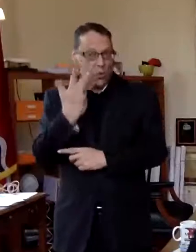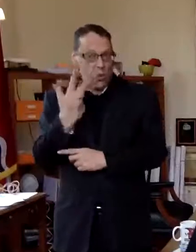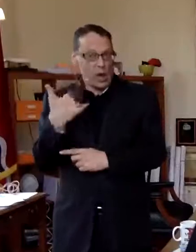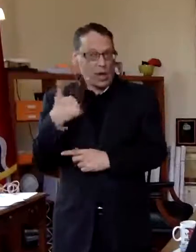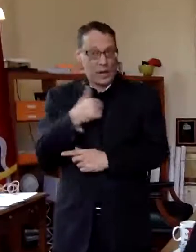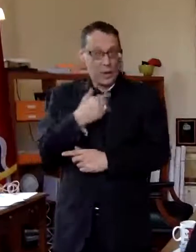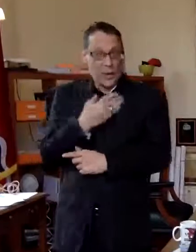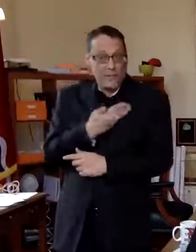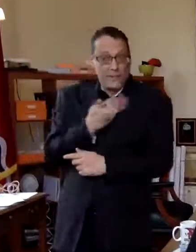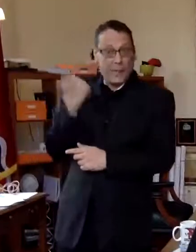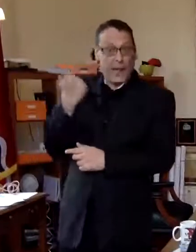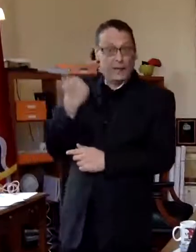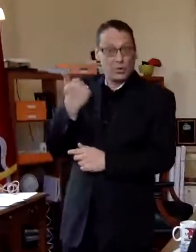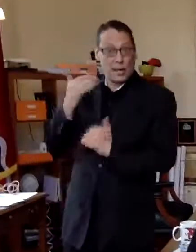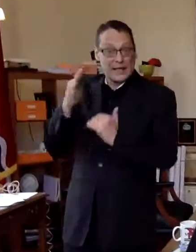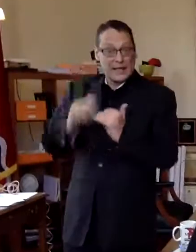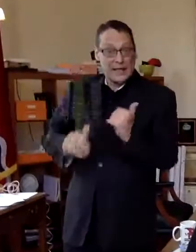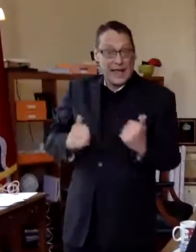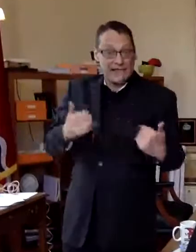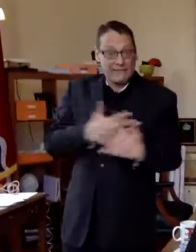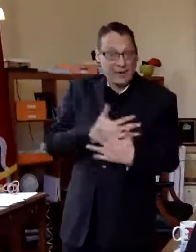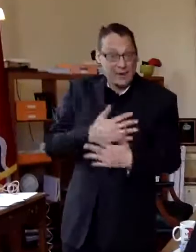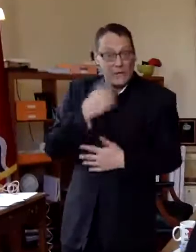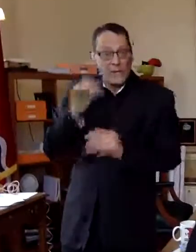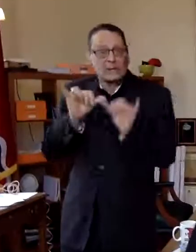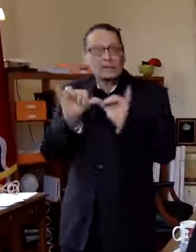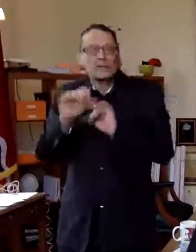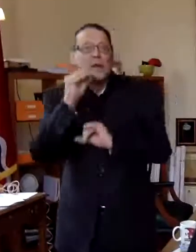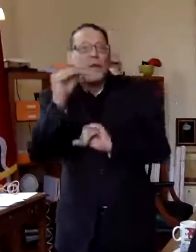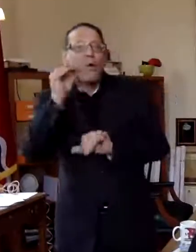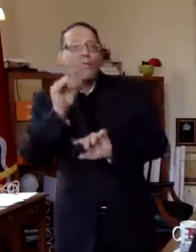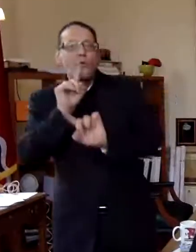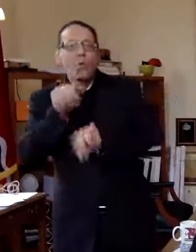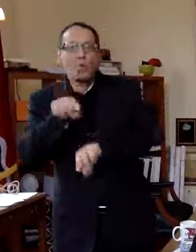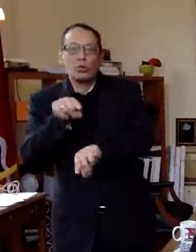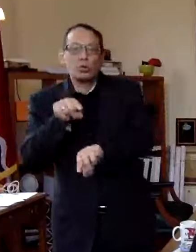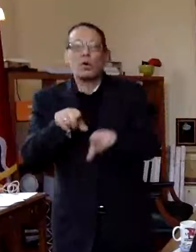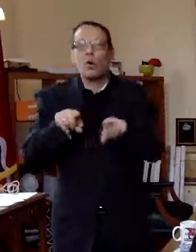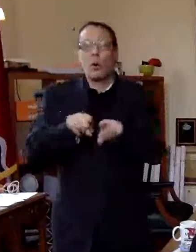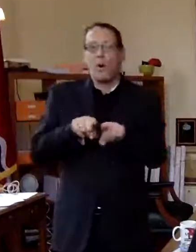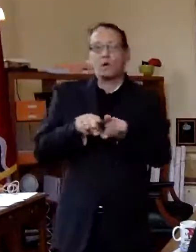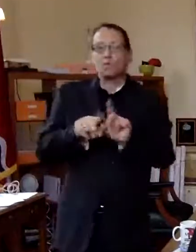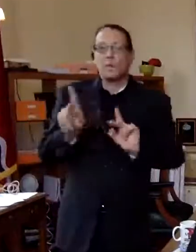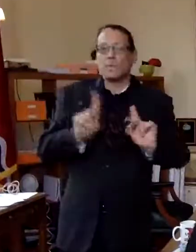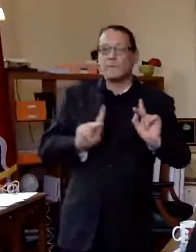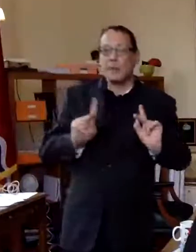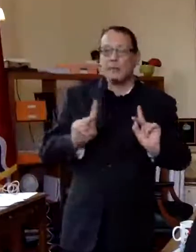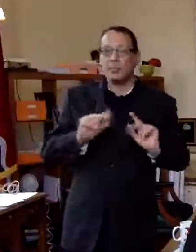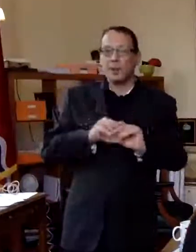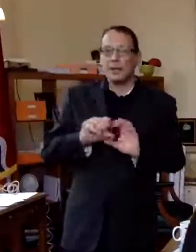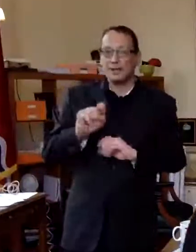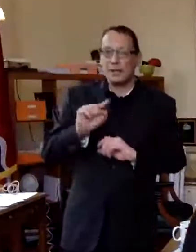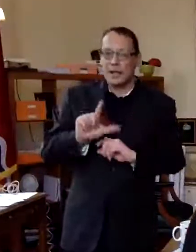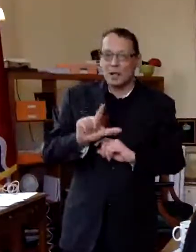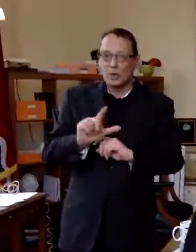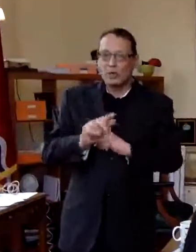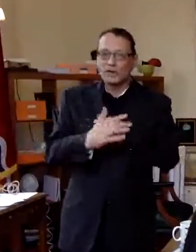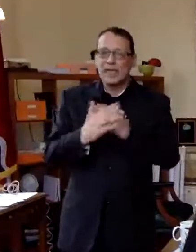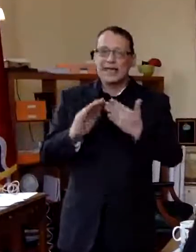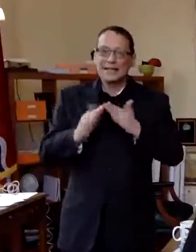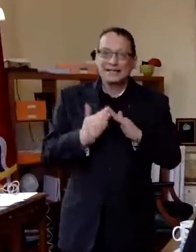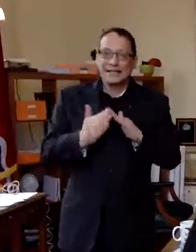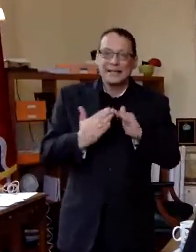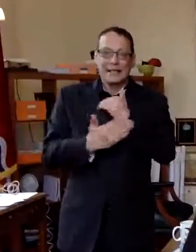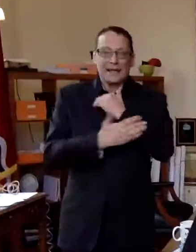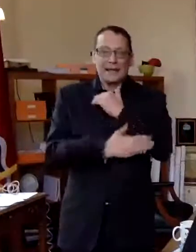done better than we feared is that we had the stay-at-home order in place and frankly the people of st louis uh city county people of the